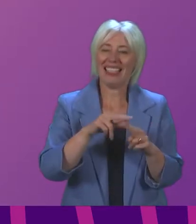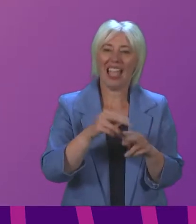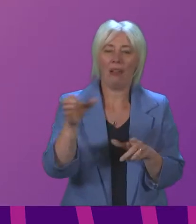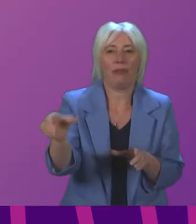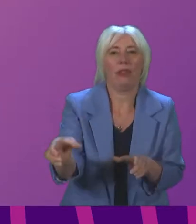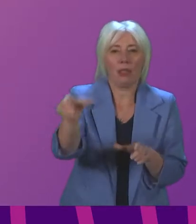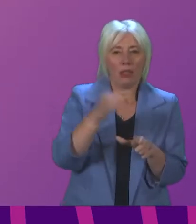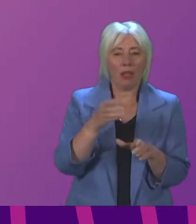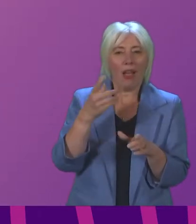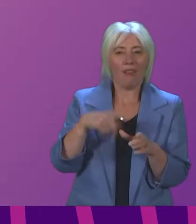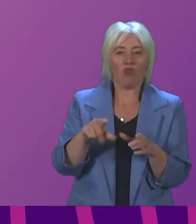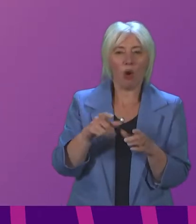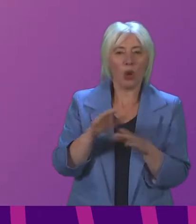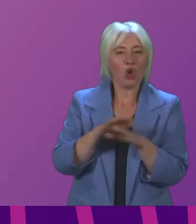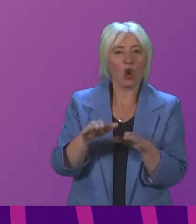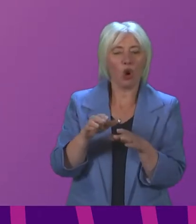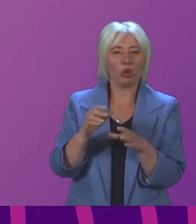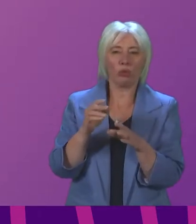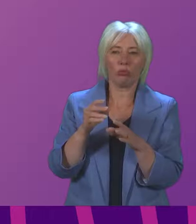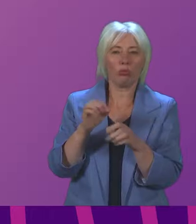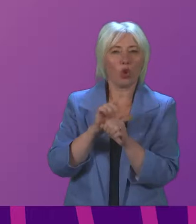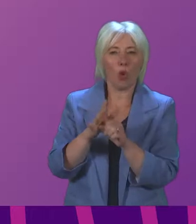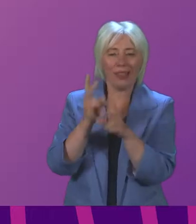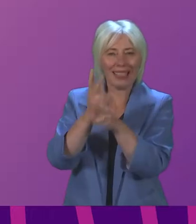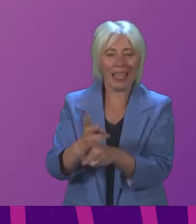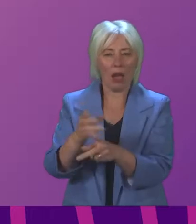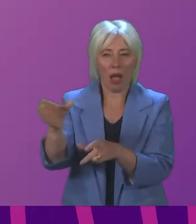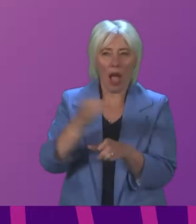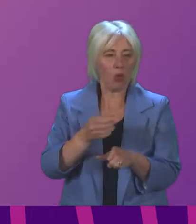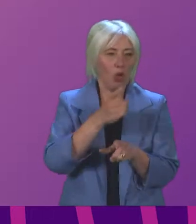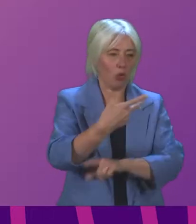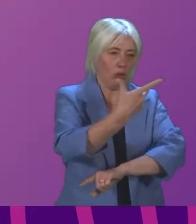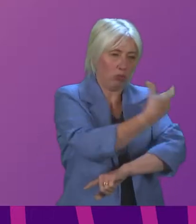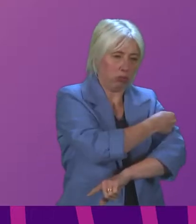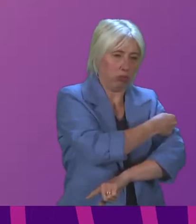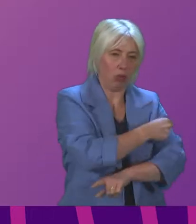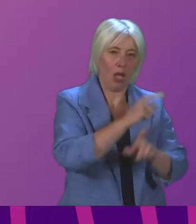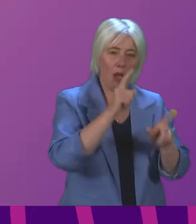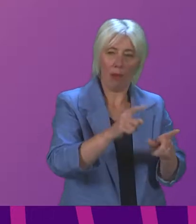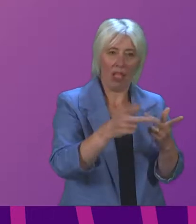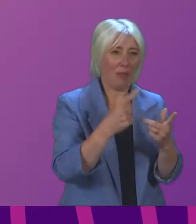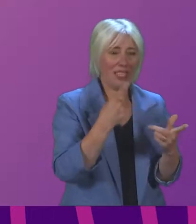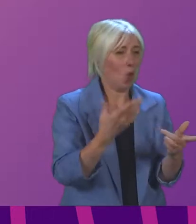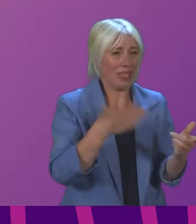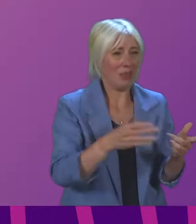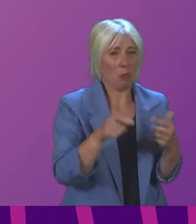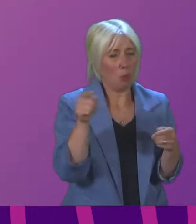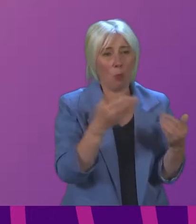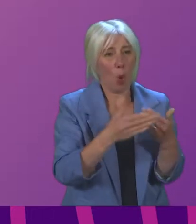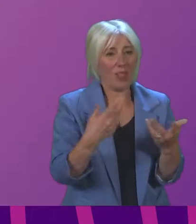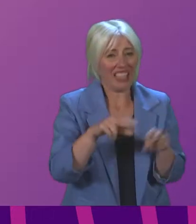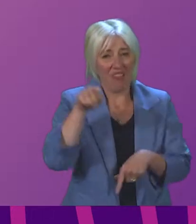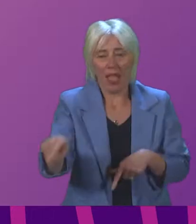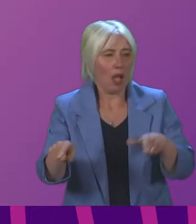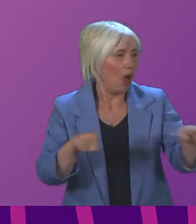care to go into the vaccination programme whilst another body of opinion is quite legitimately saying can we have more elective care and